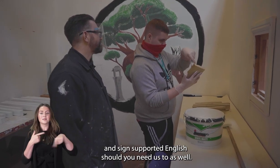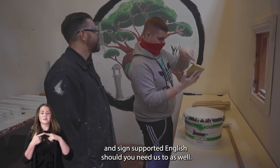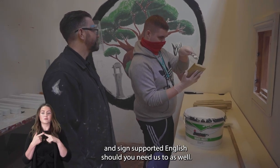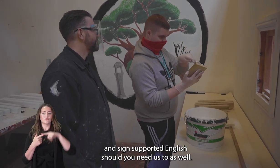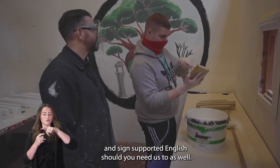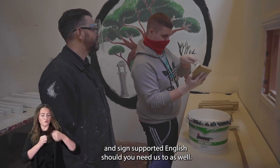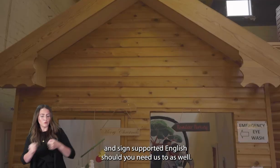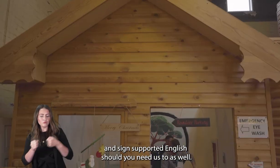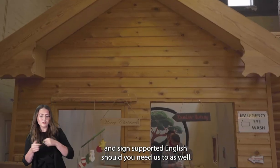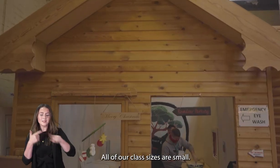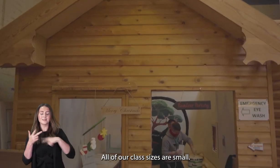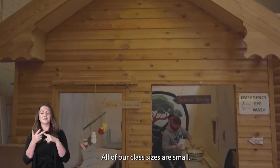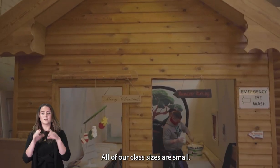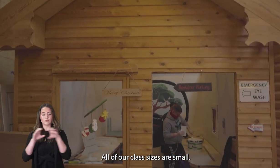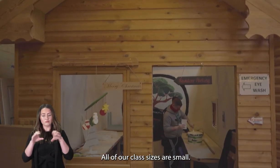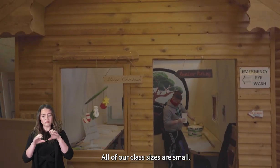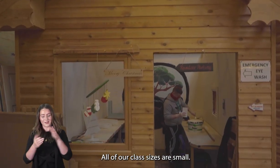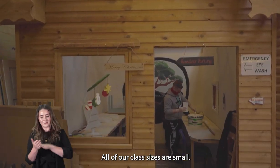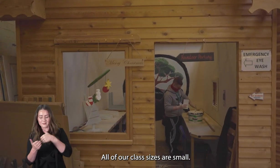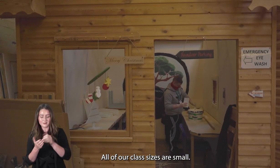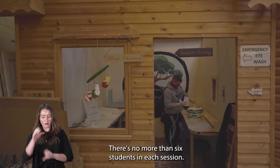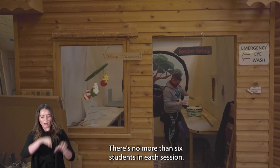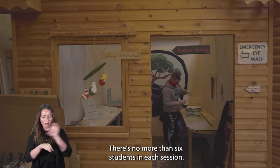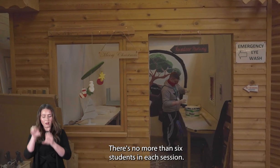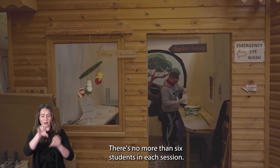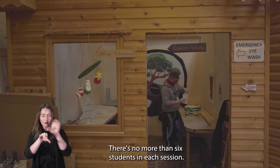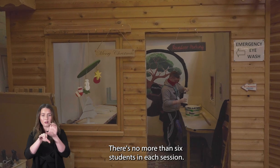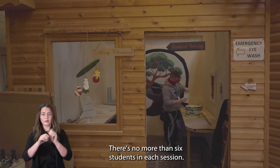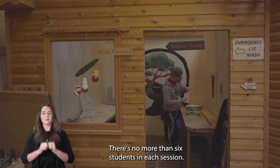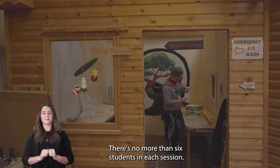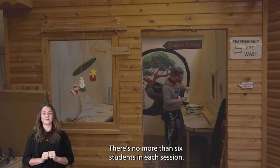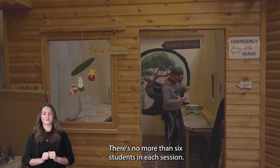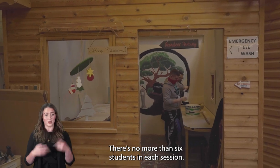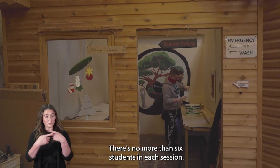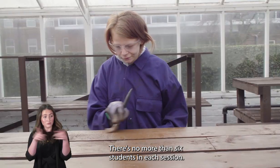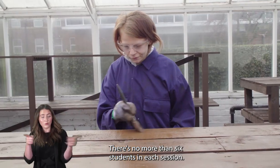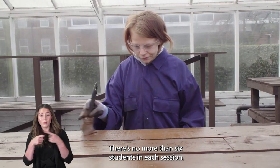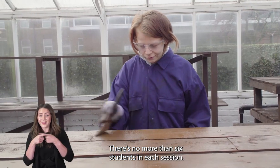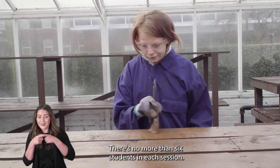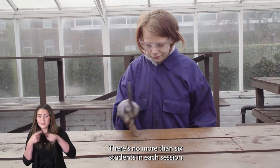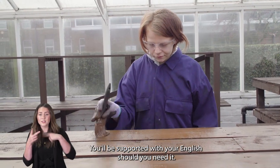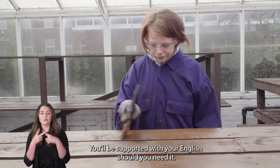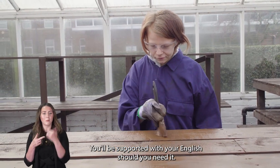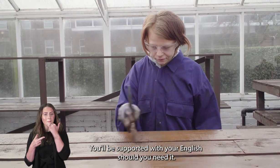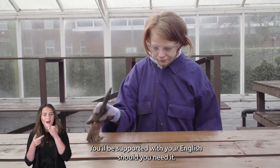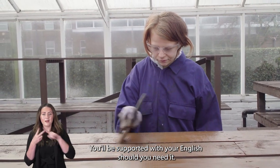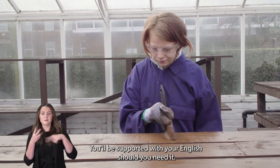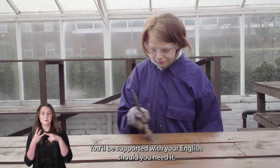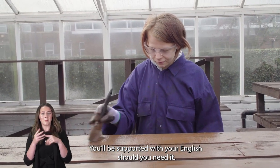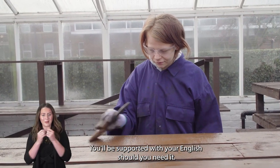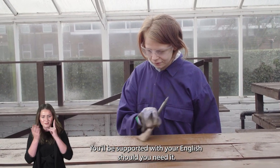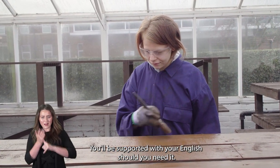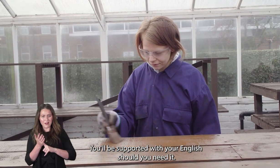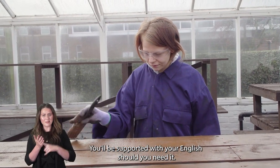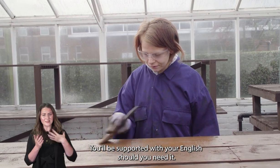as well. All of our class sizes are small, there's no more than six students in each session. You'll be supported